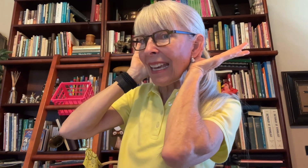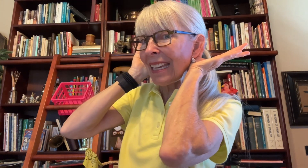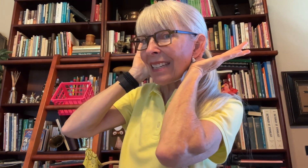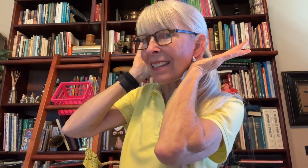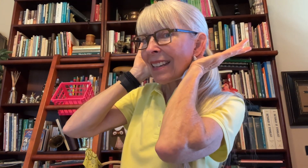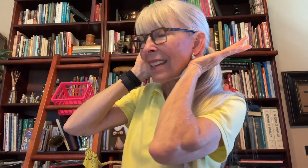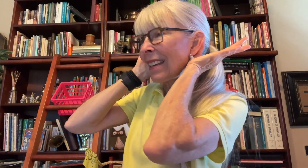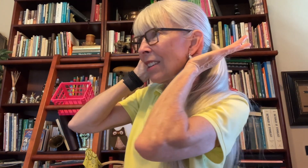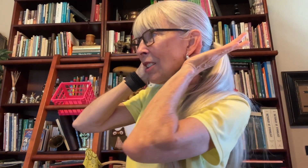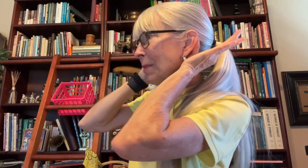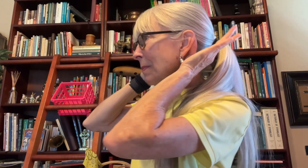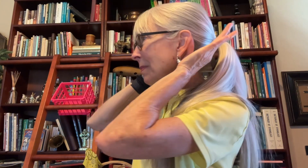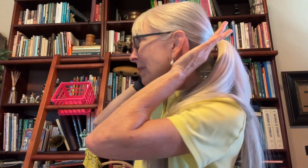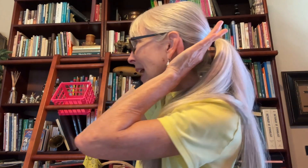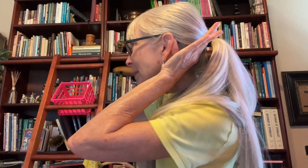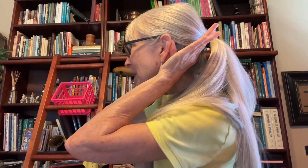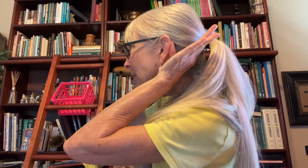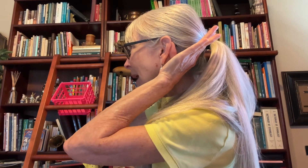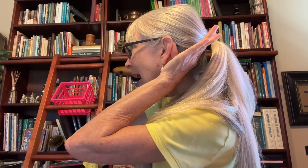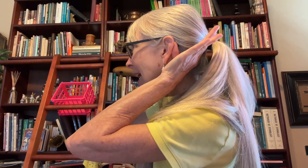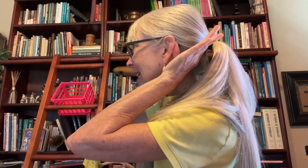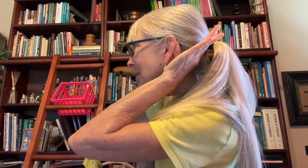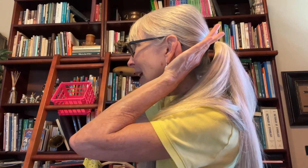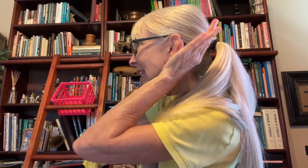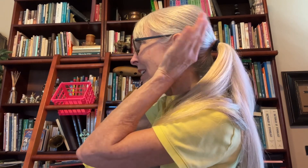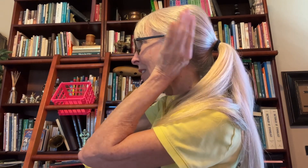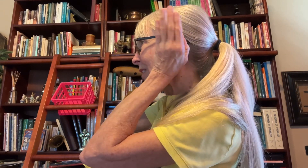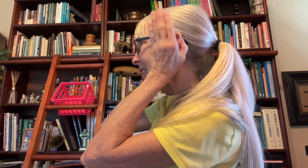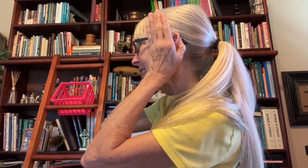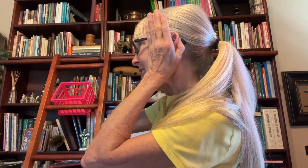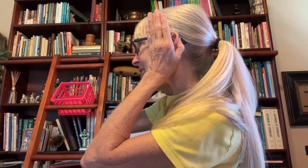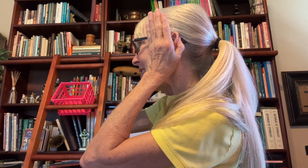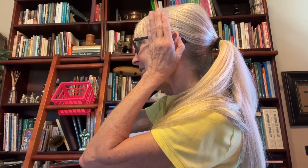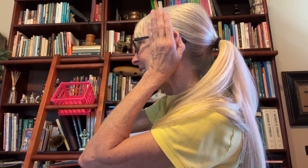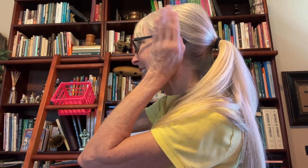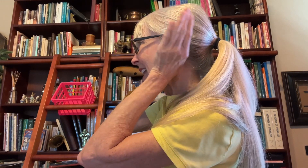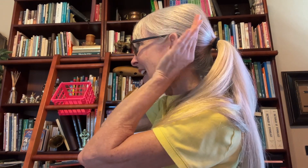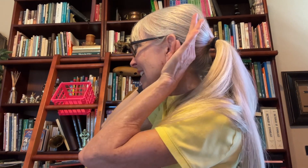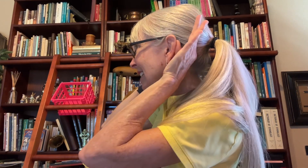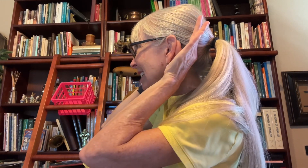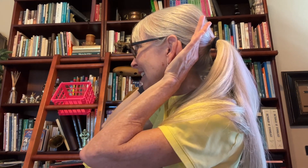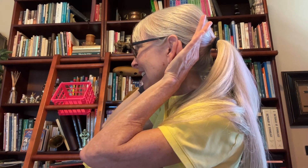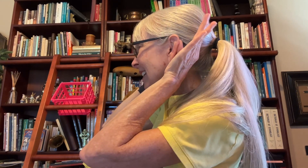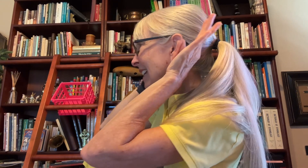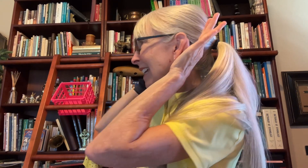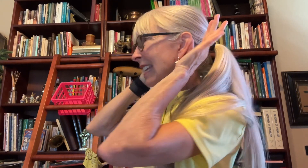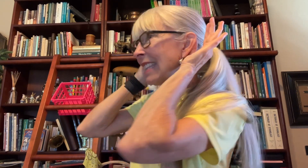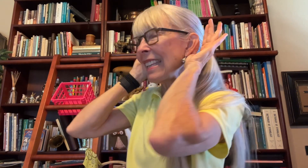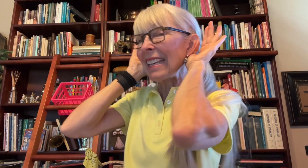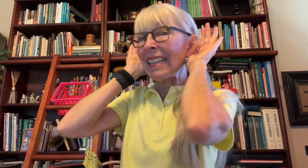my ear. Do you see that? And then